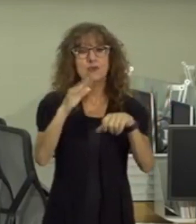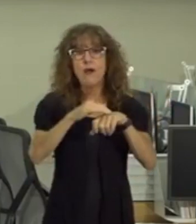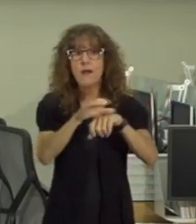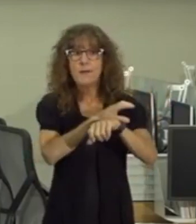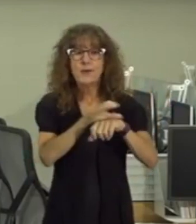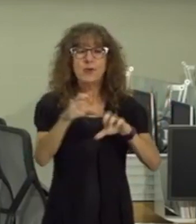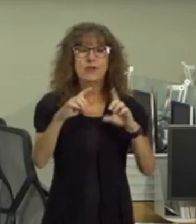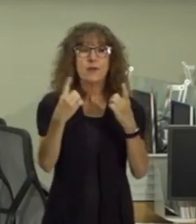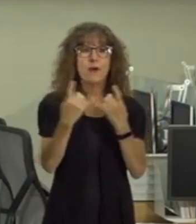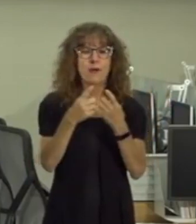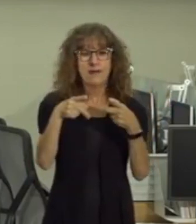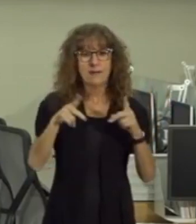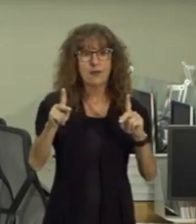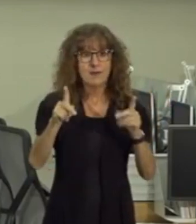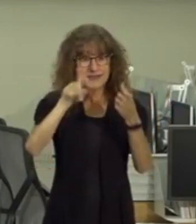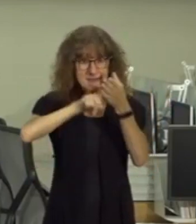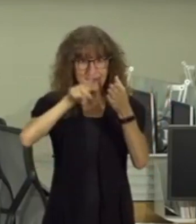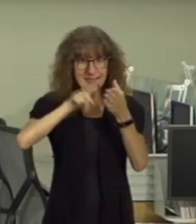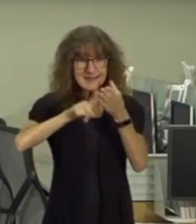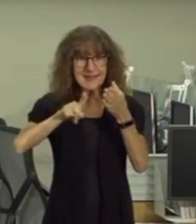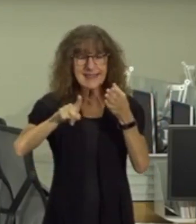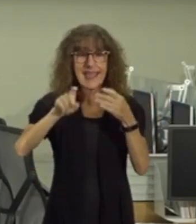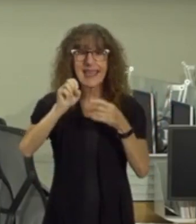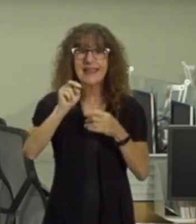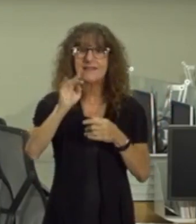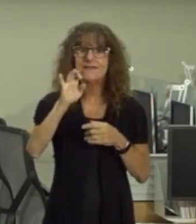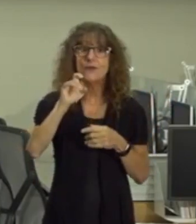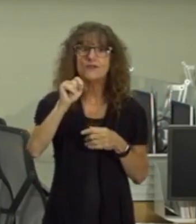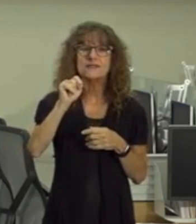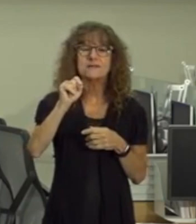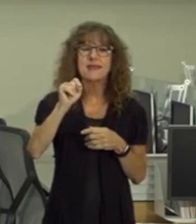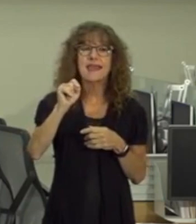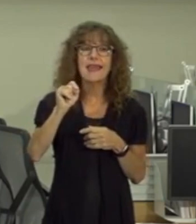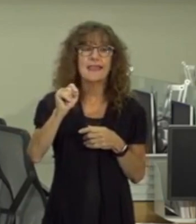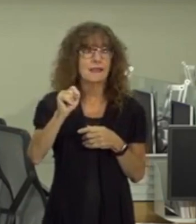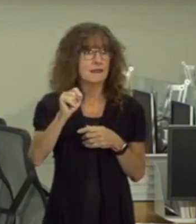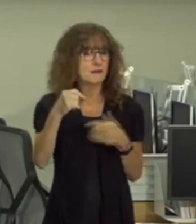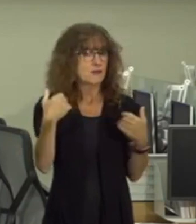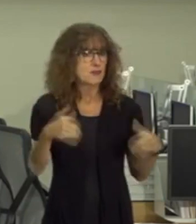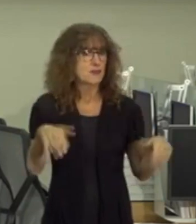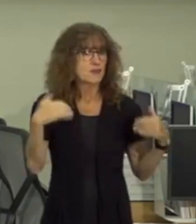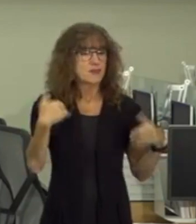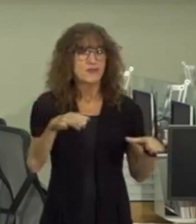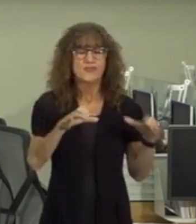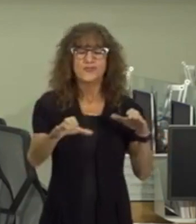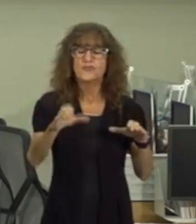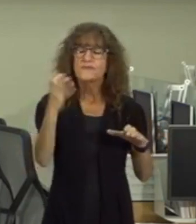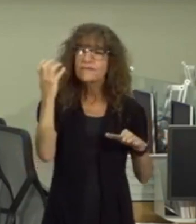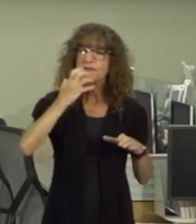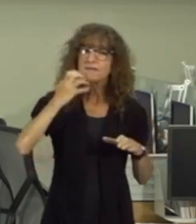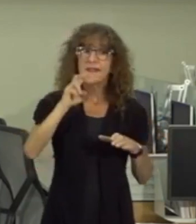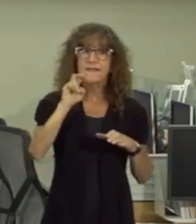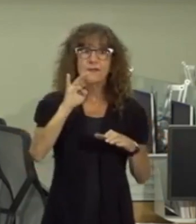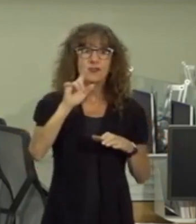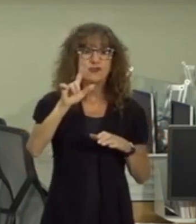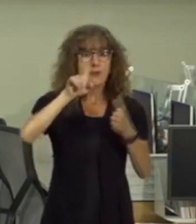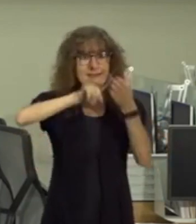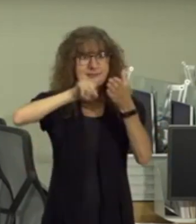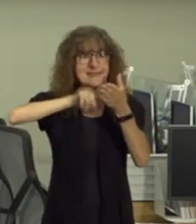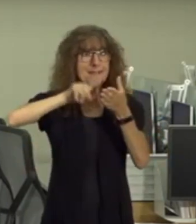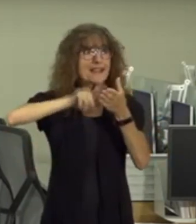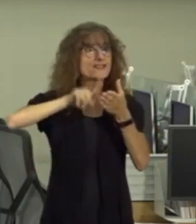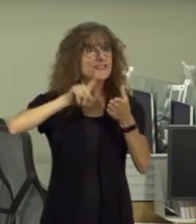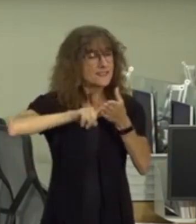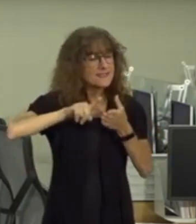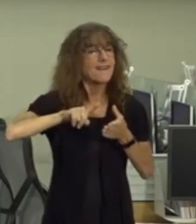the department of permitting inspections and enforcement is not only performing but really at award-winning levels performing virtual inspections under certain